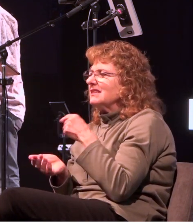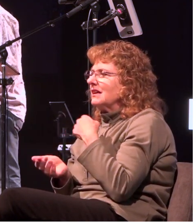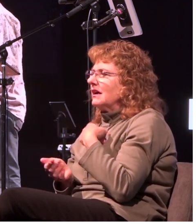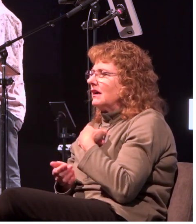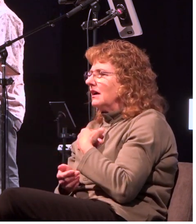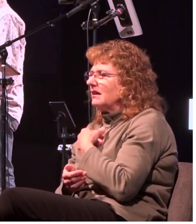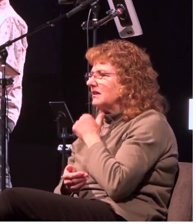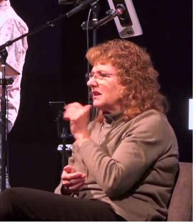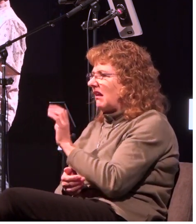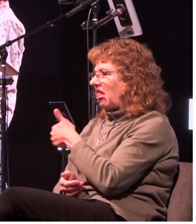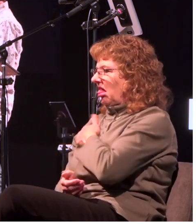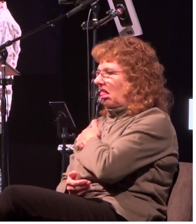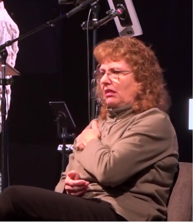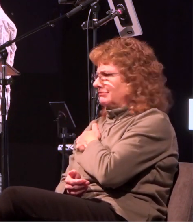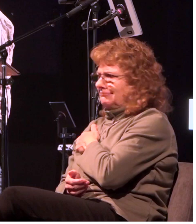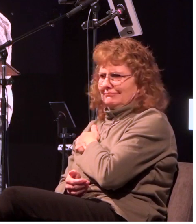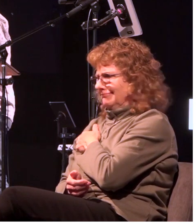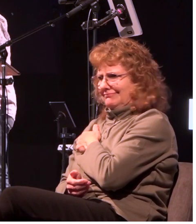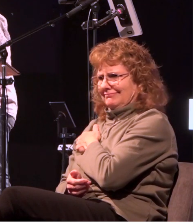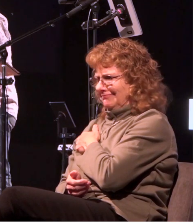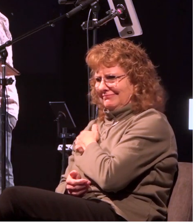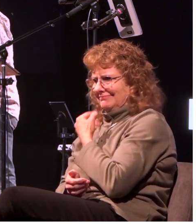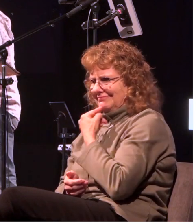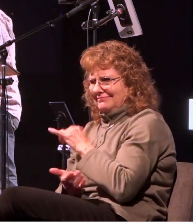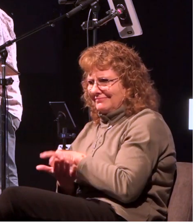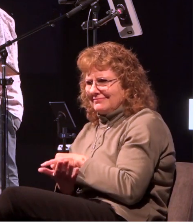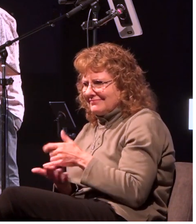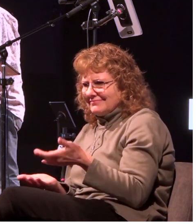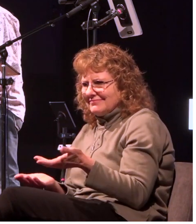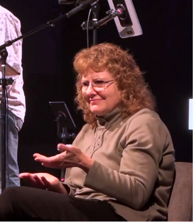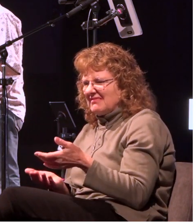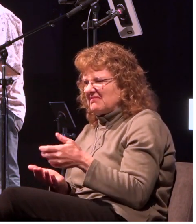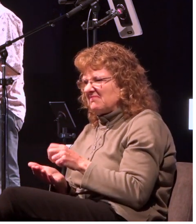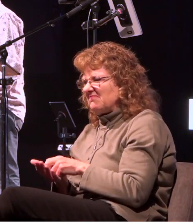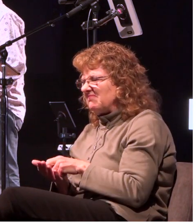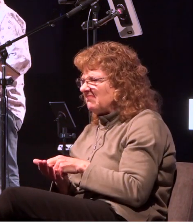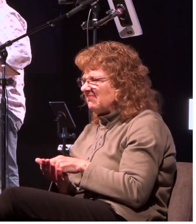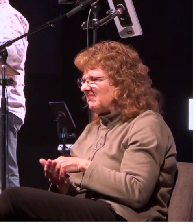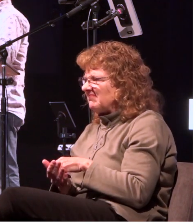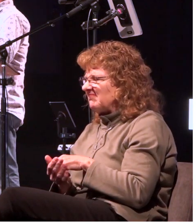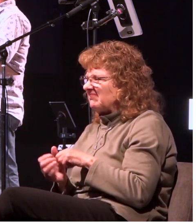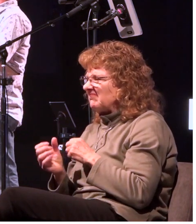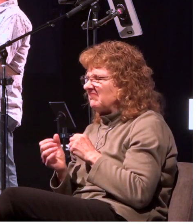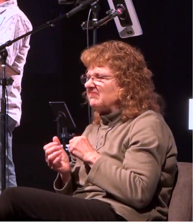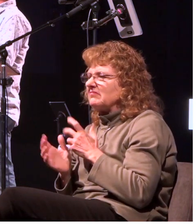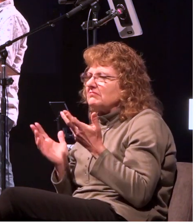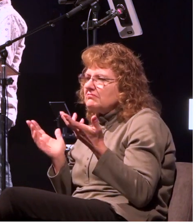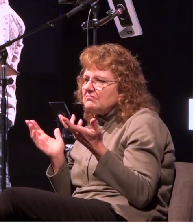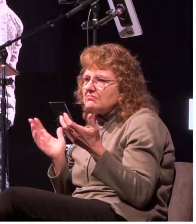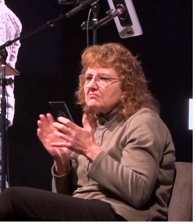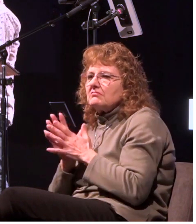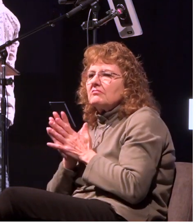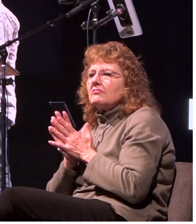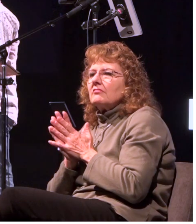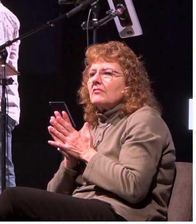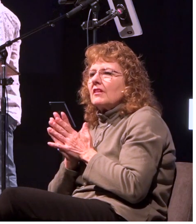paul threw a temper tantrum right uh and you might say well isn't verse 21